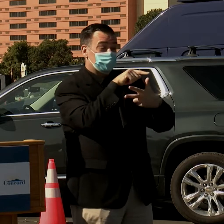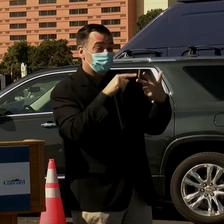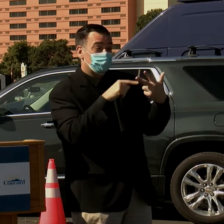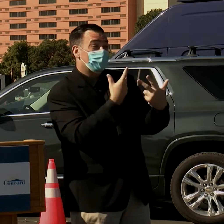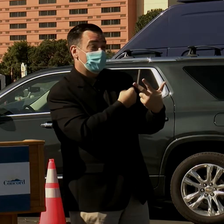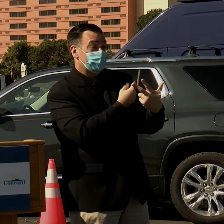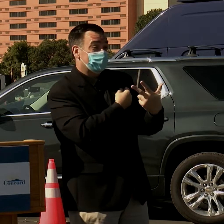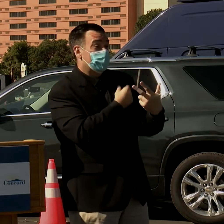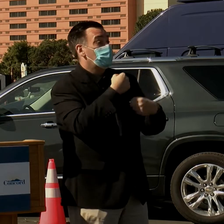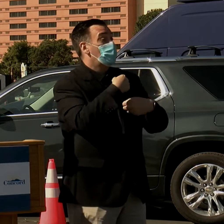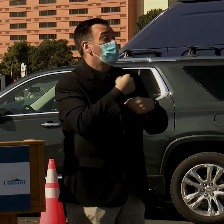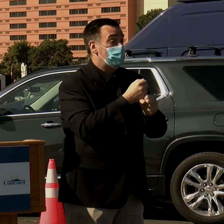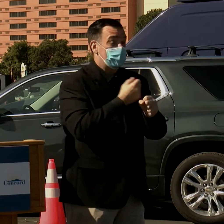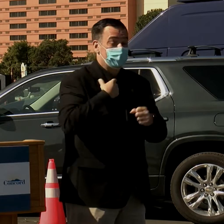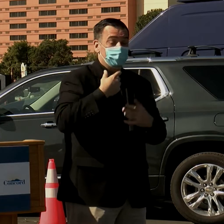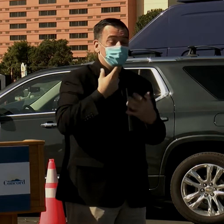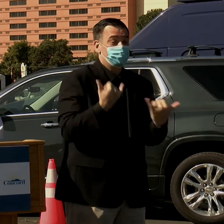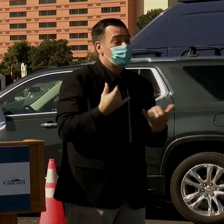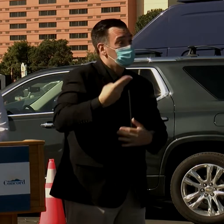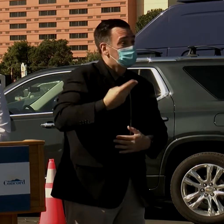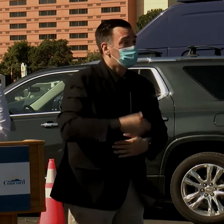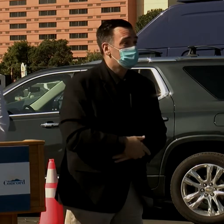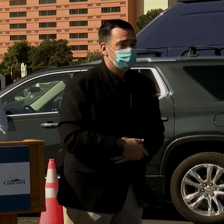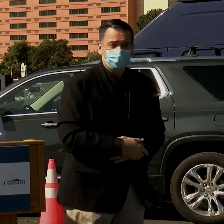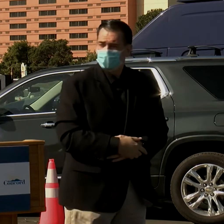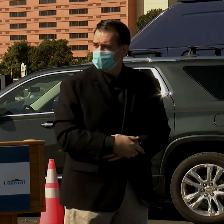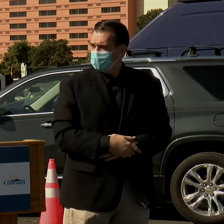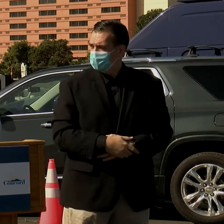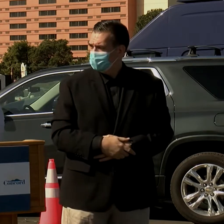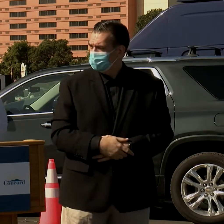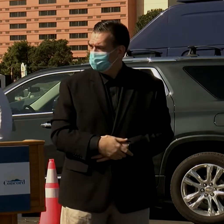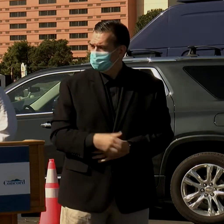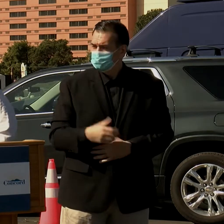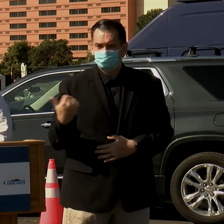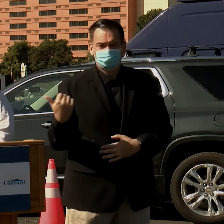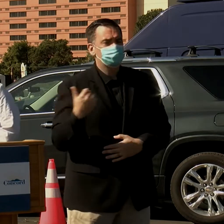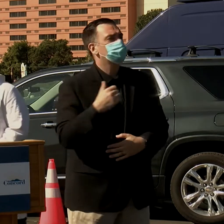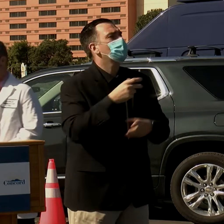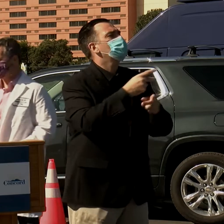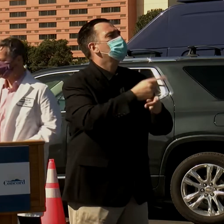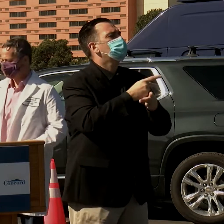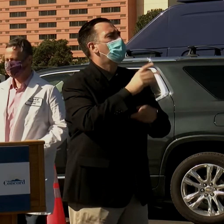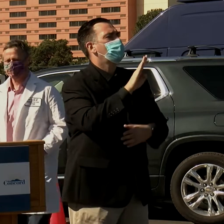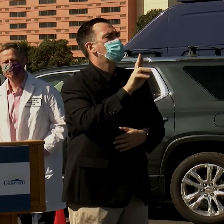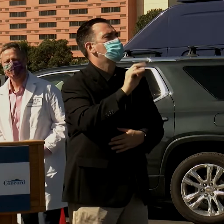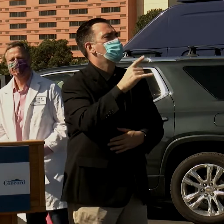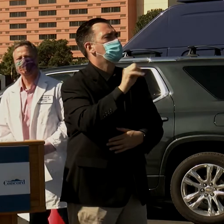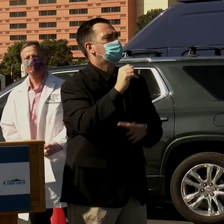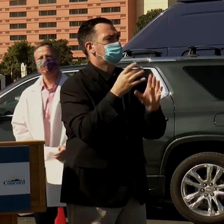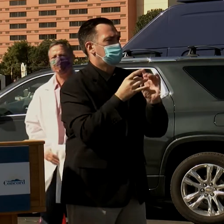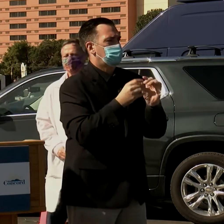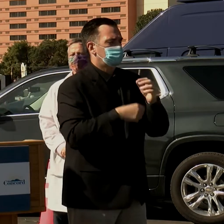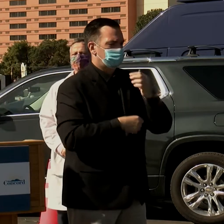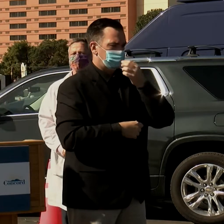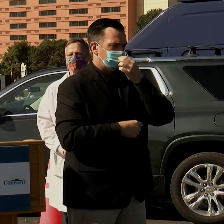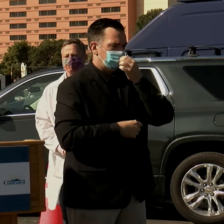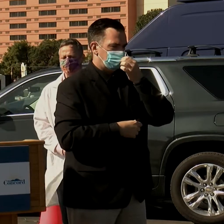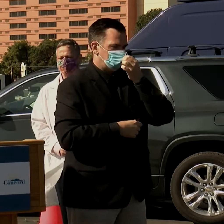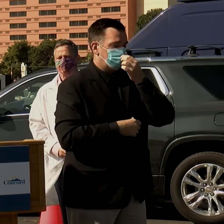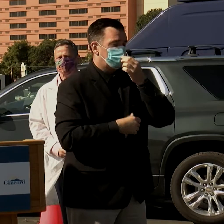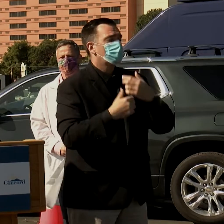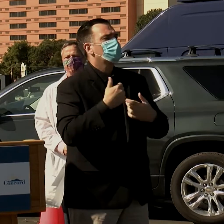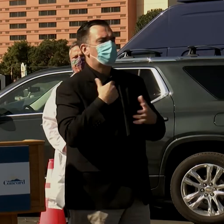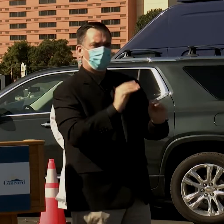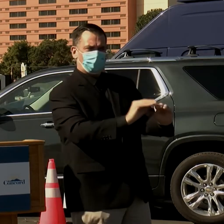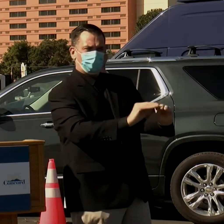made in modern medical history. Hey, Ori, Supervisor Barrett has a comment you'd like. Yeah, just want to clarify